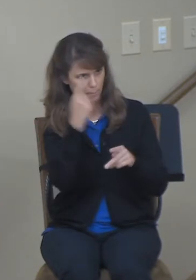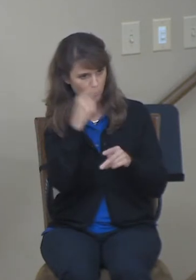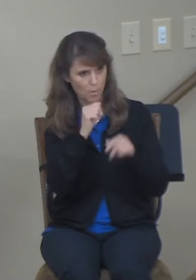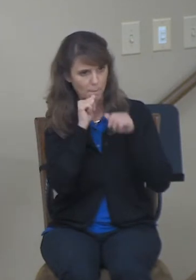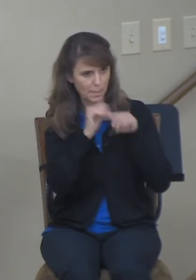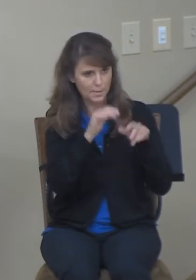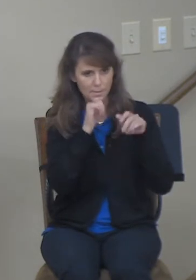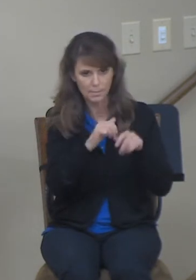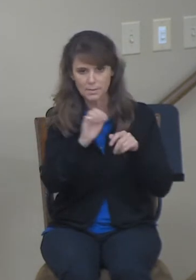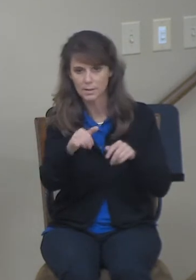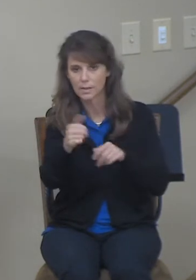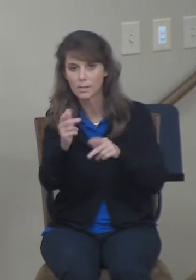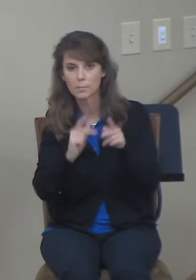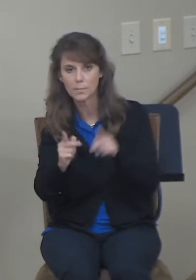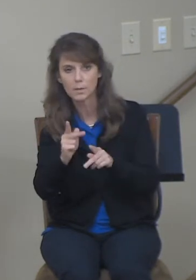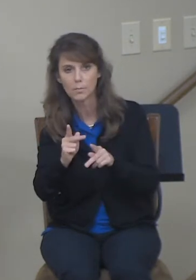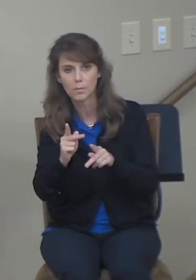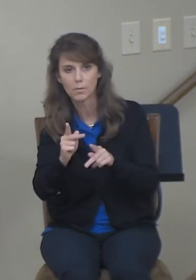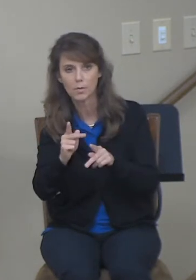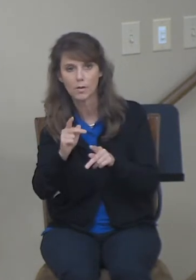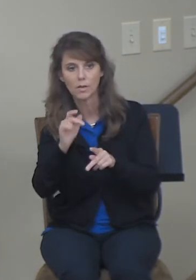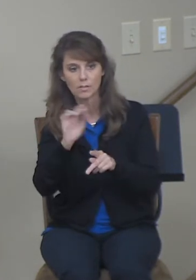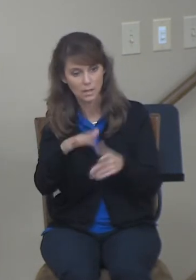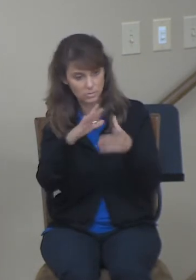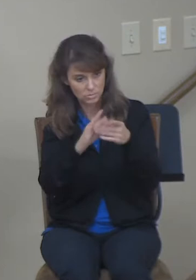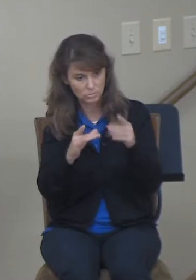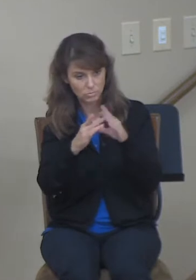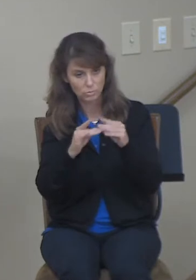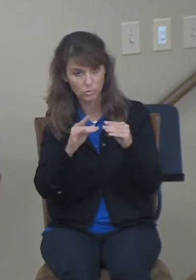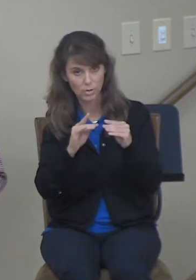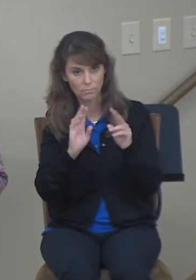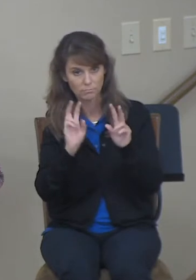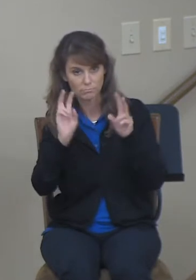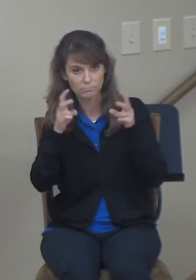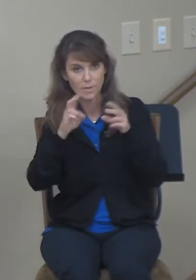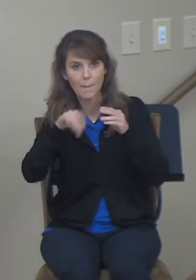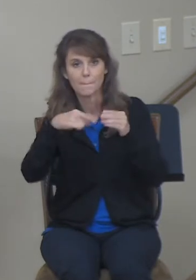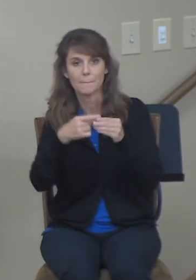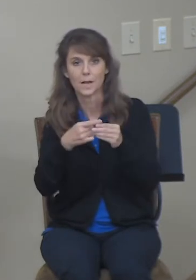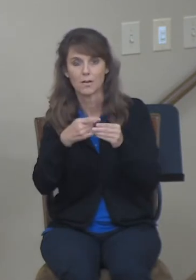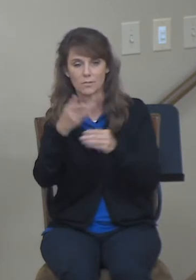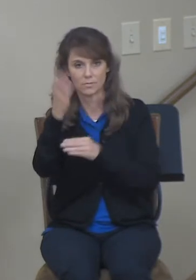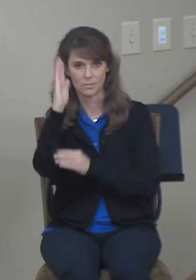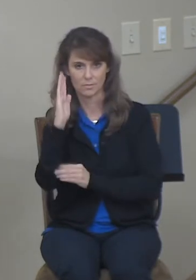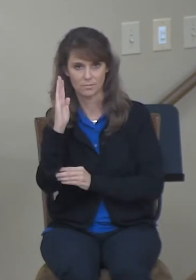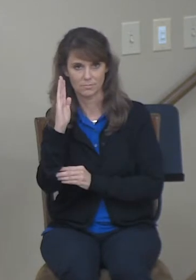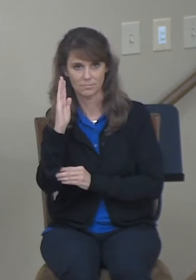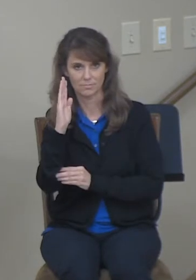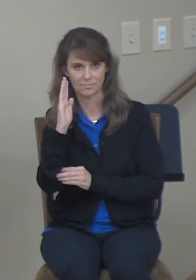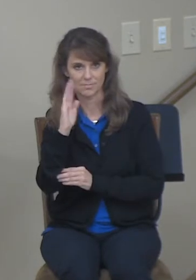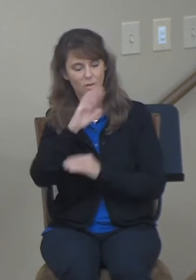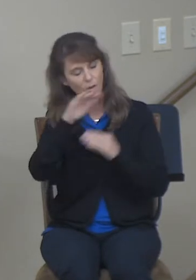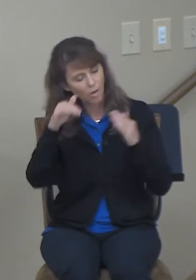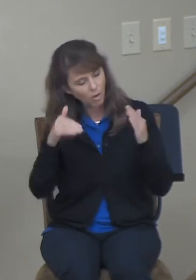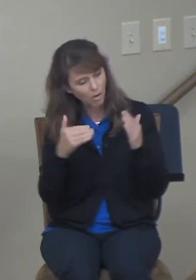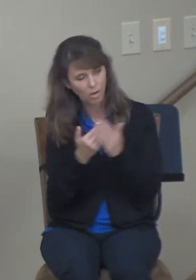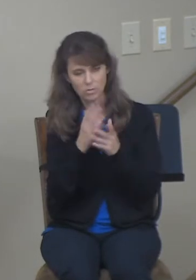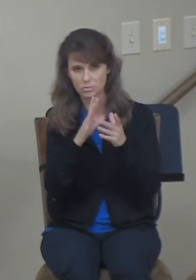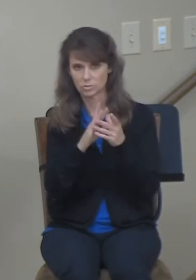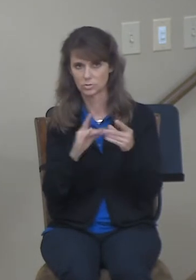to others. This story is about God. And really, every story we read in Scripture is ultimately about God.